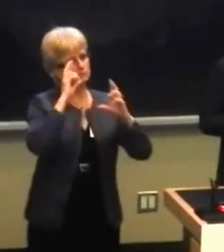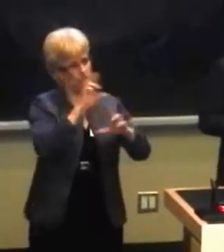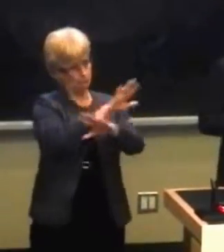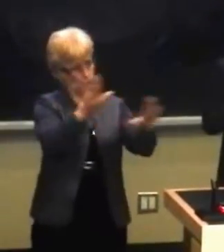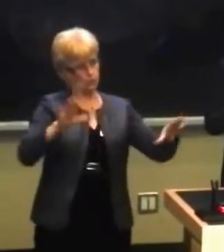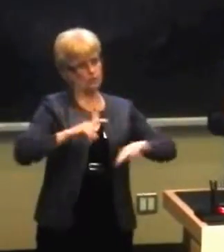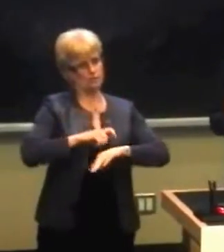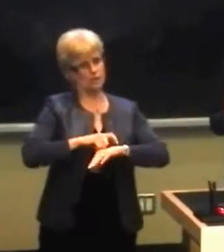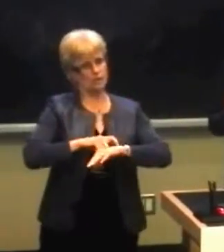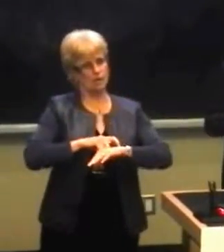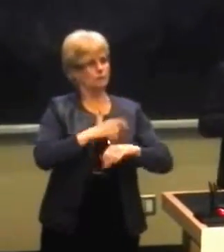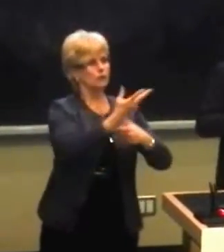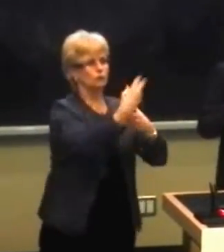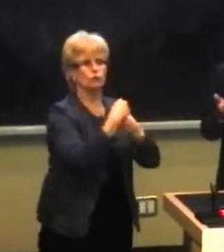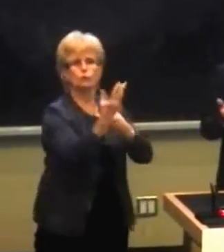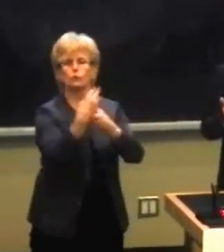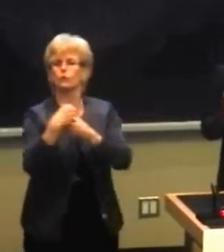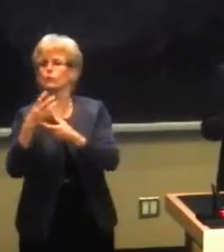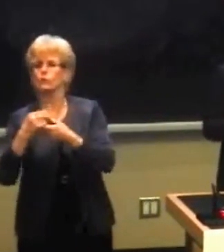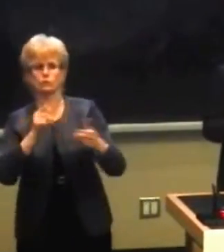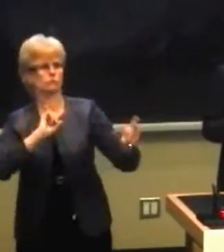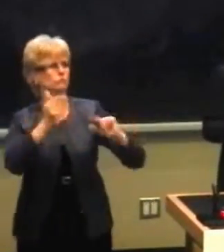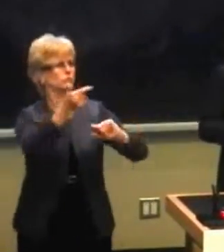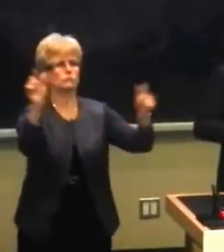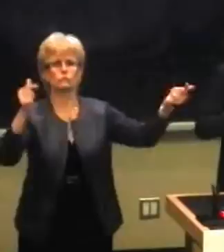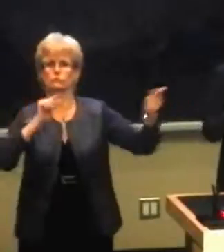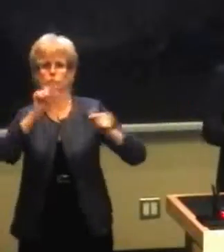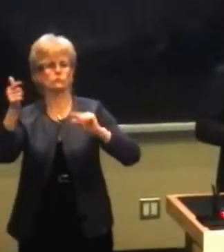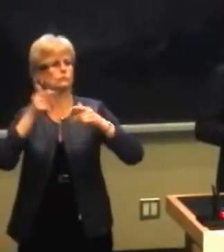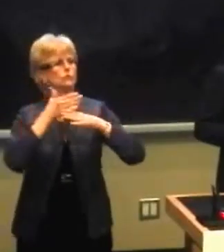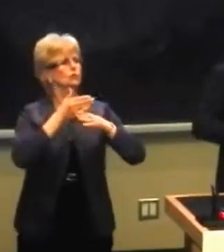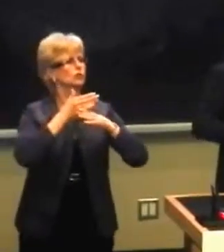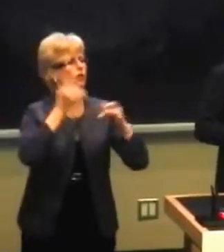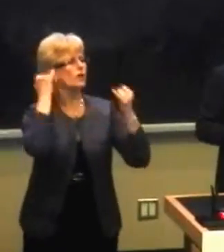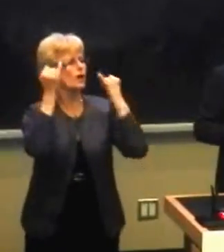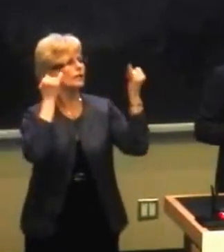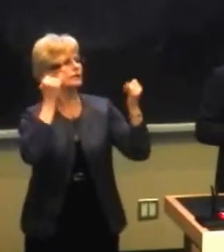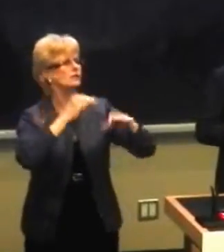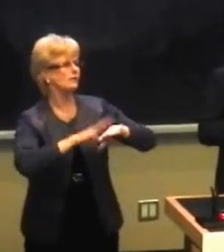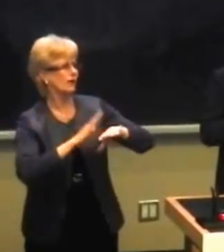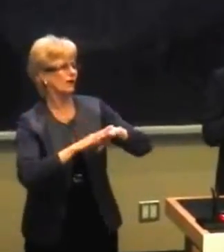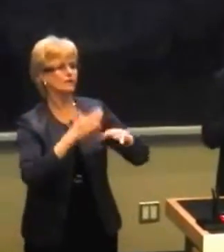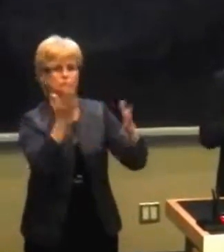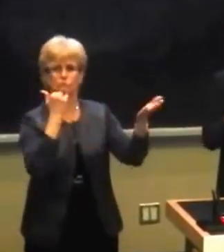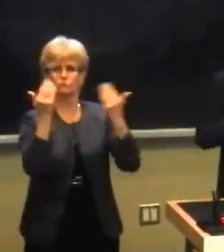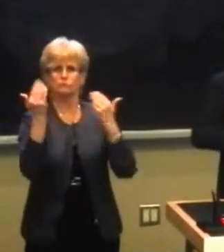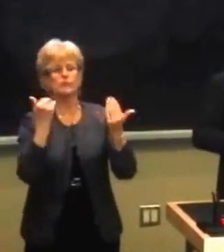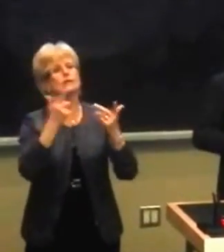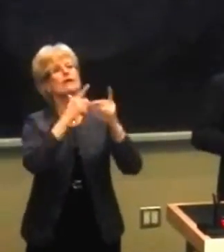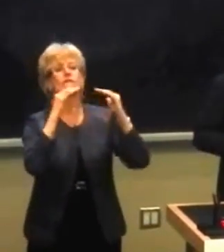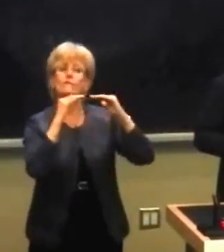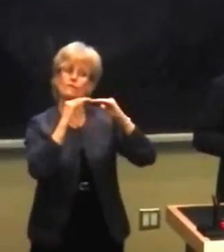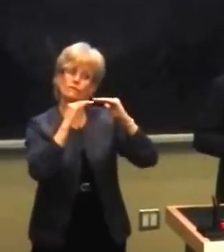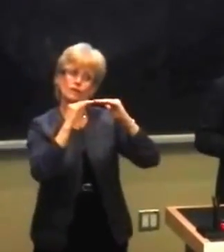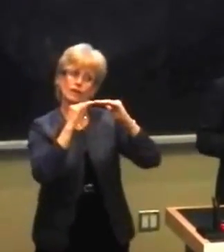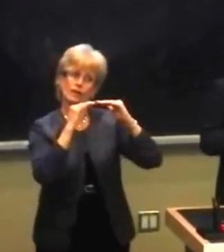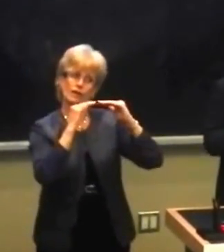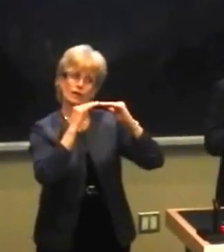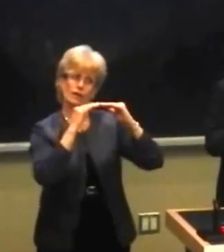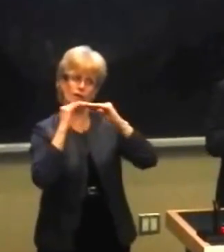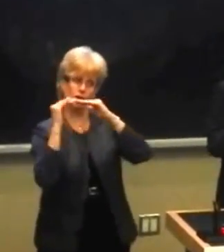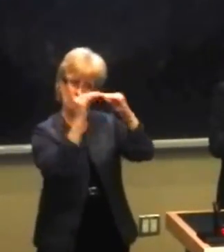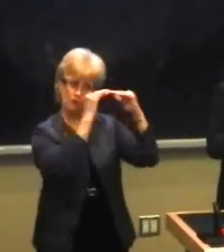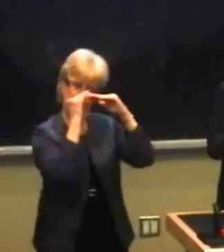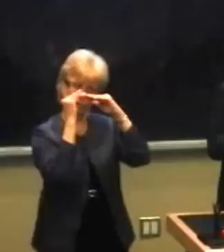time, that we're inclusive and we allow as many people as possible to share their ideas and their advice, and of course that we're fair to everybody.